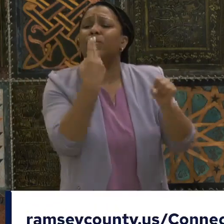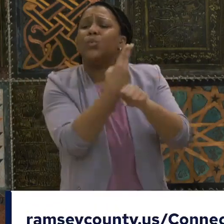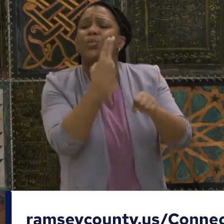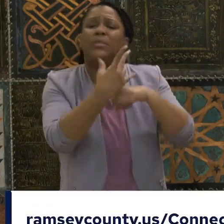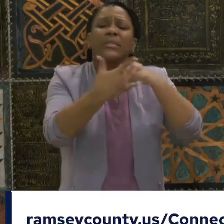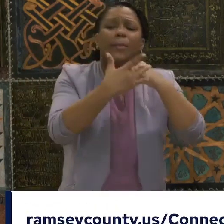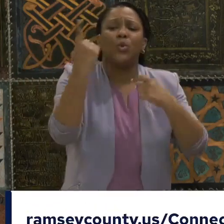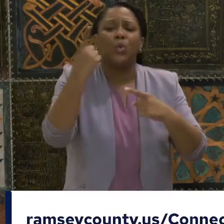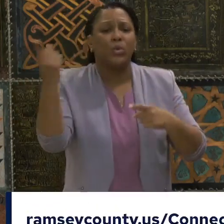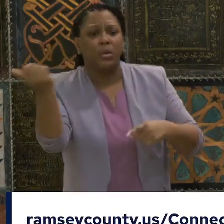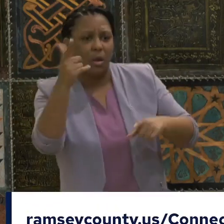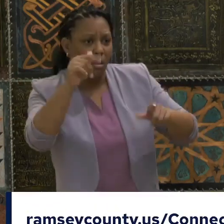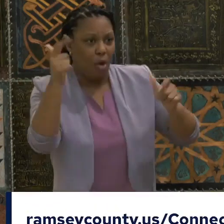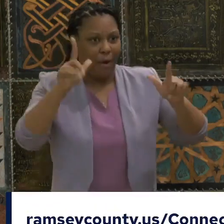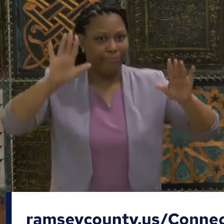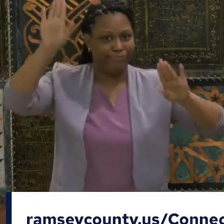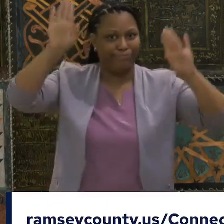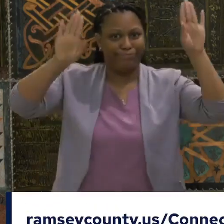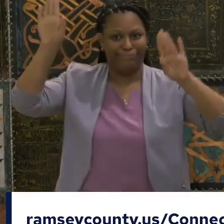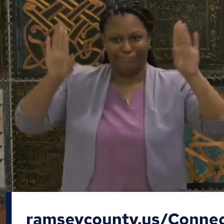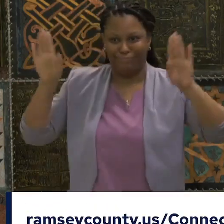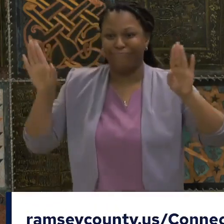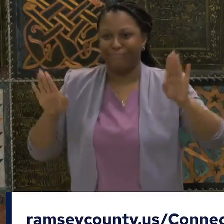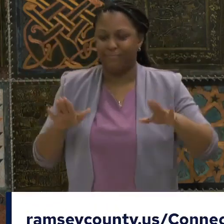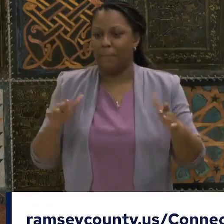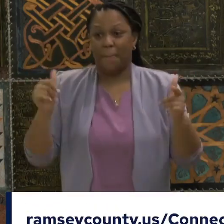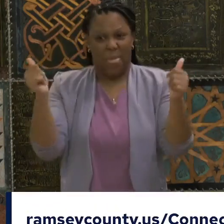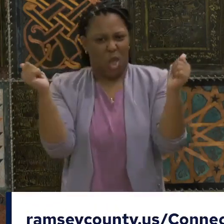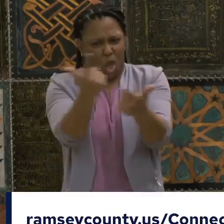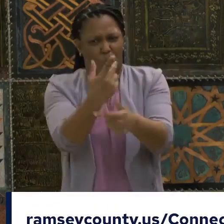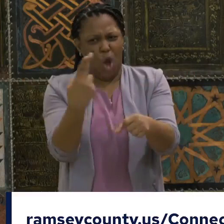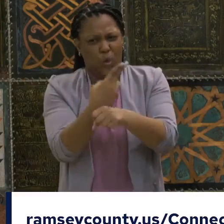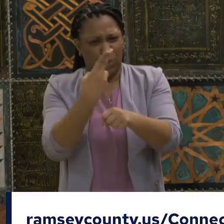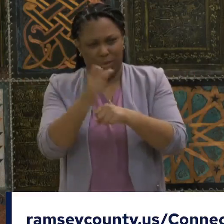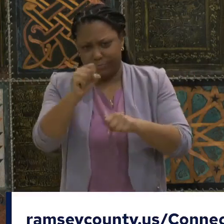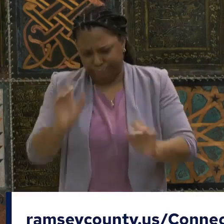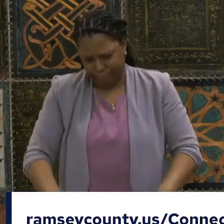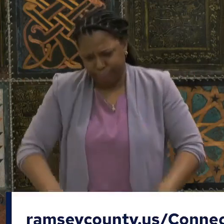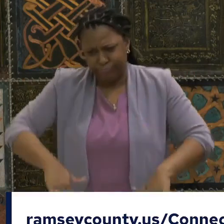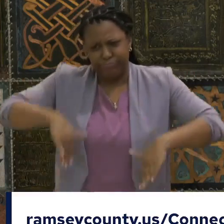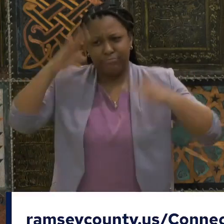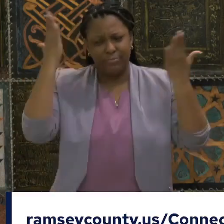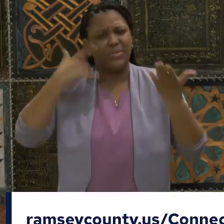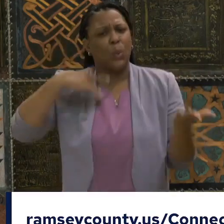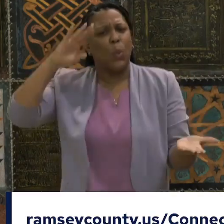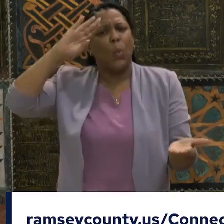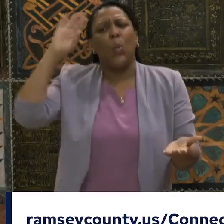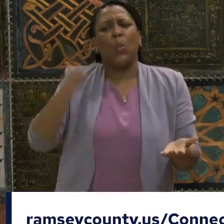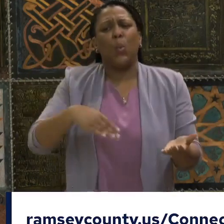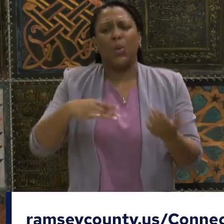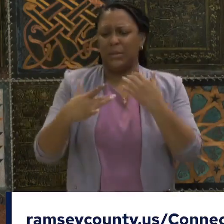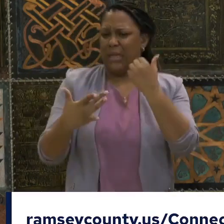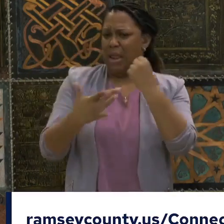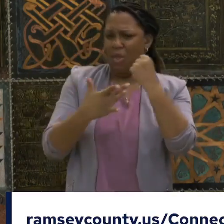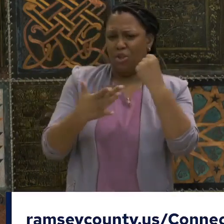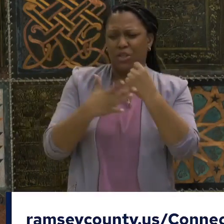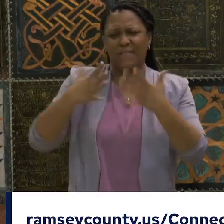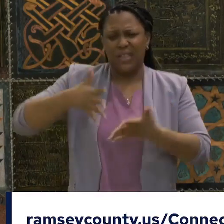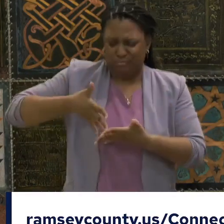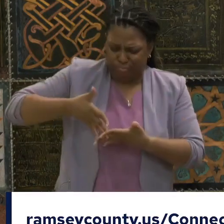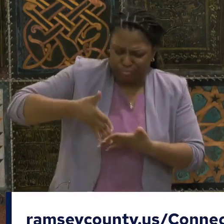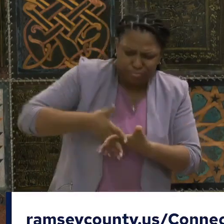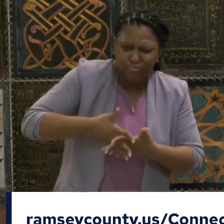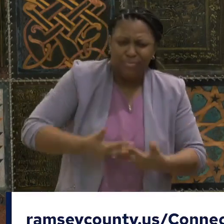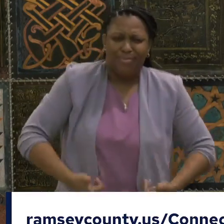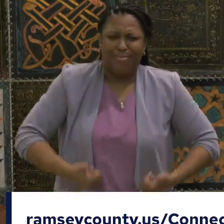literally every single person had their hand up. So we already know how important it is technology overall. The